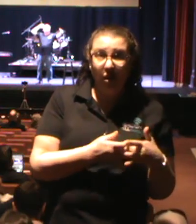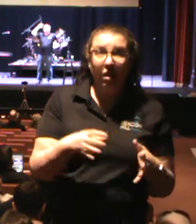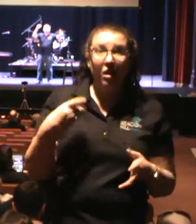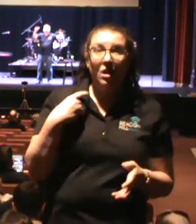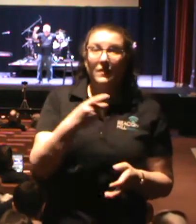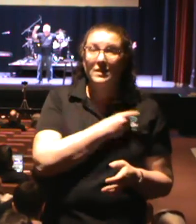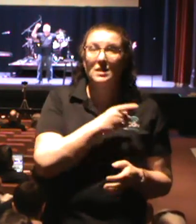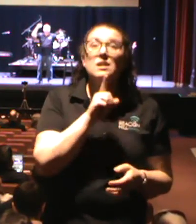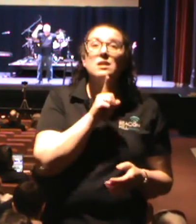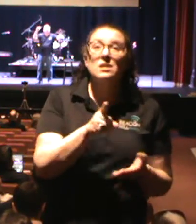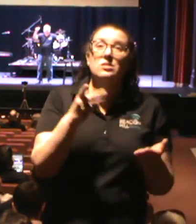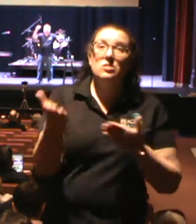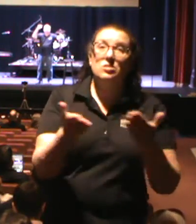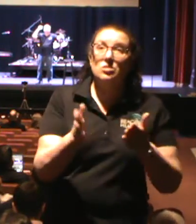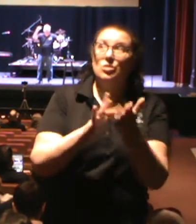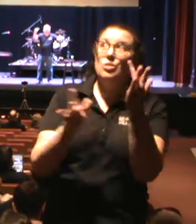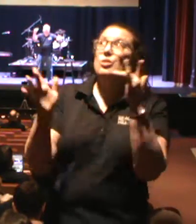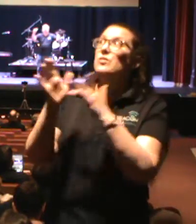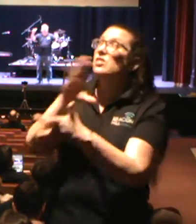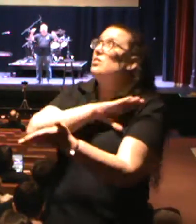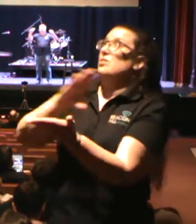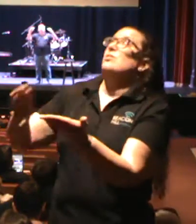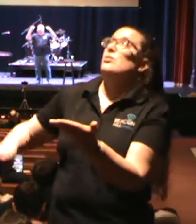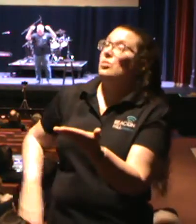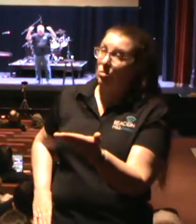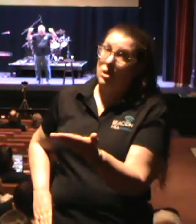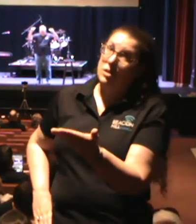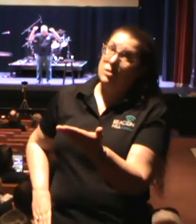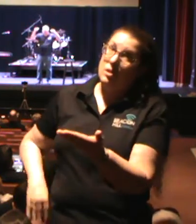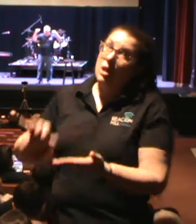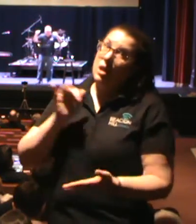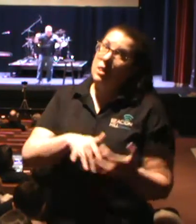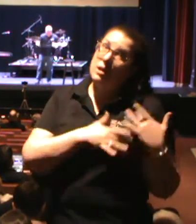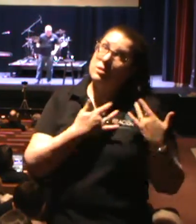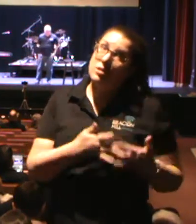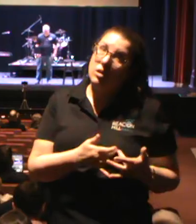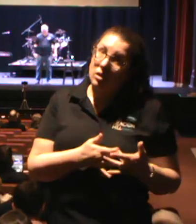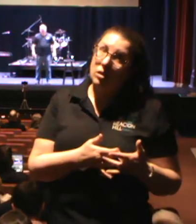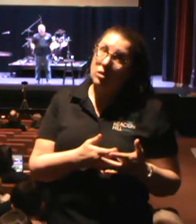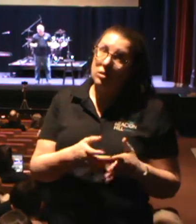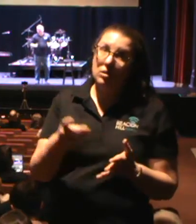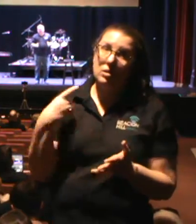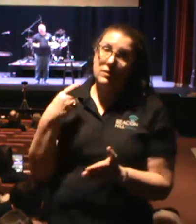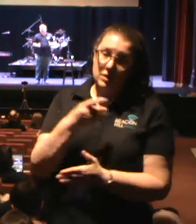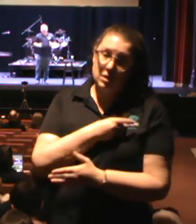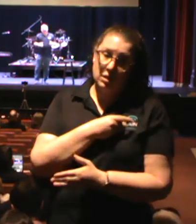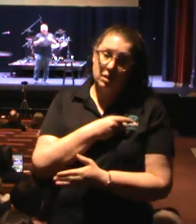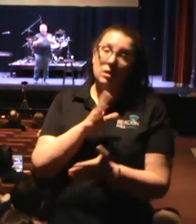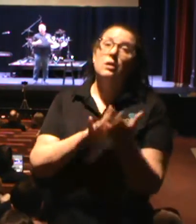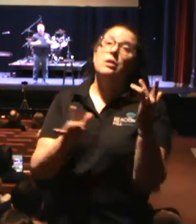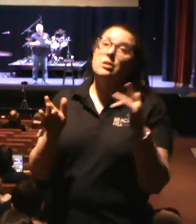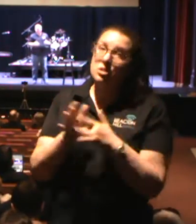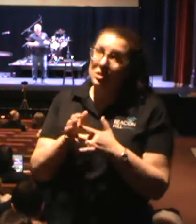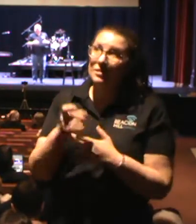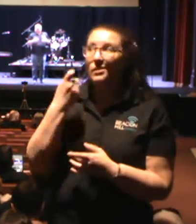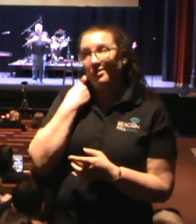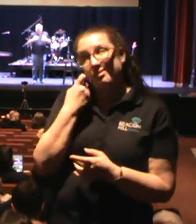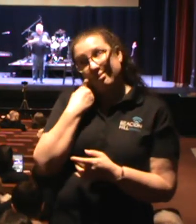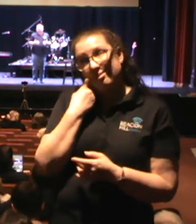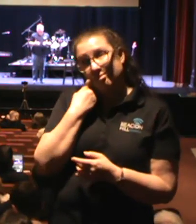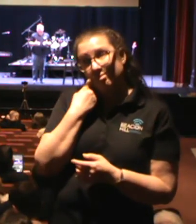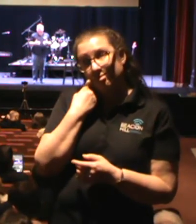is to serve Jesus Christ. That is the heart behind being a deacon. Jesus actually,